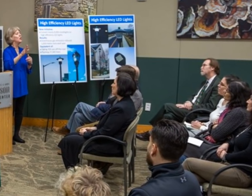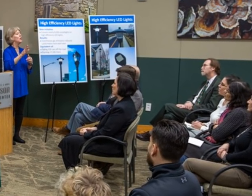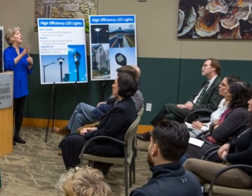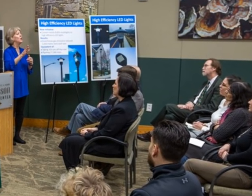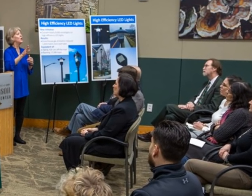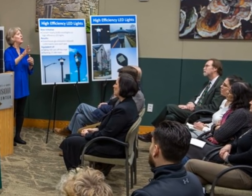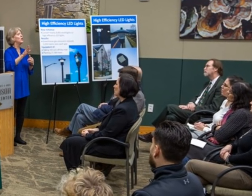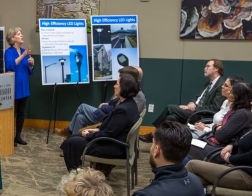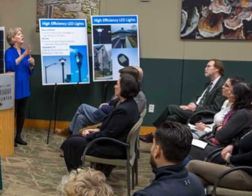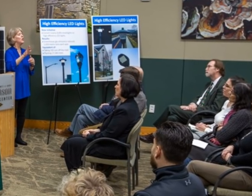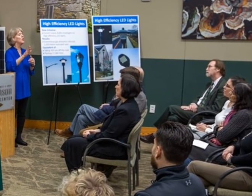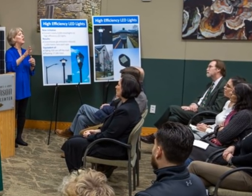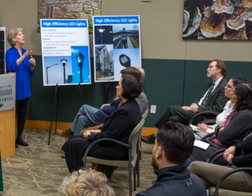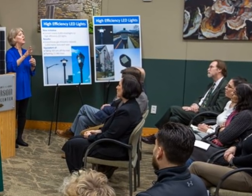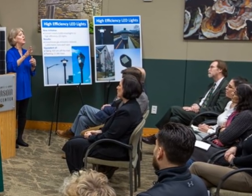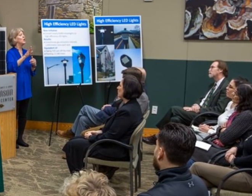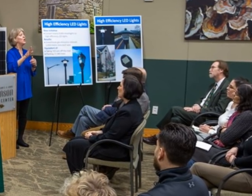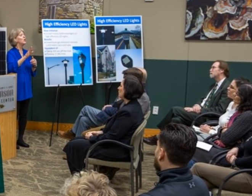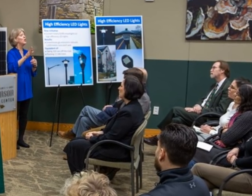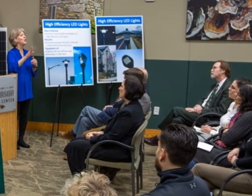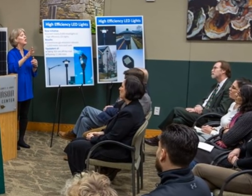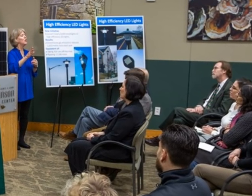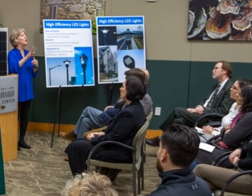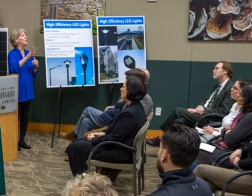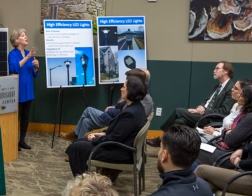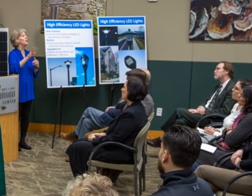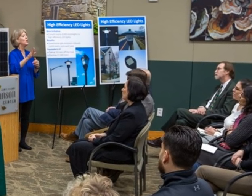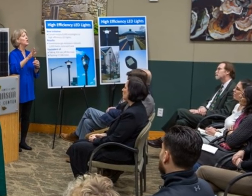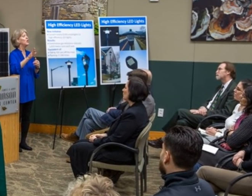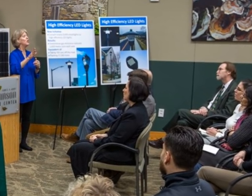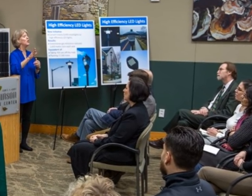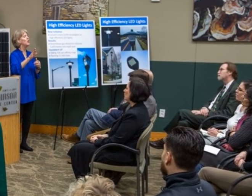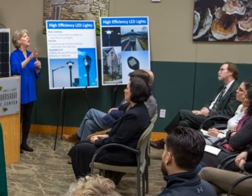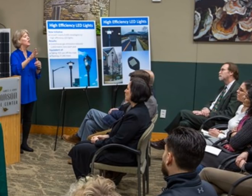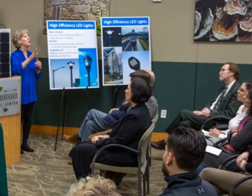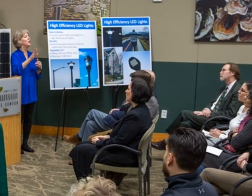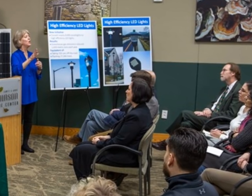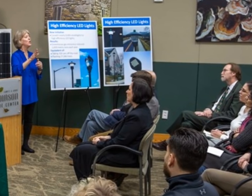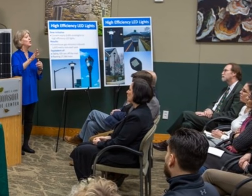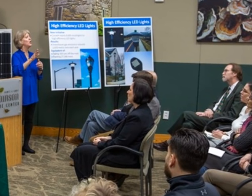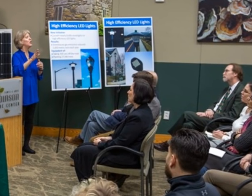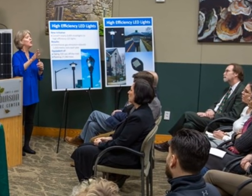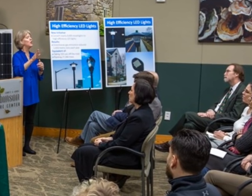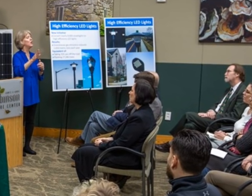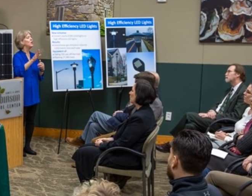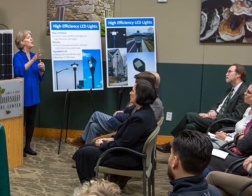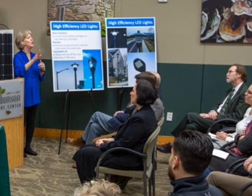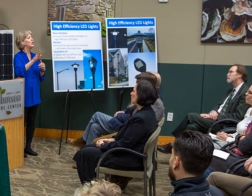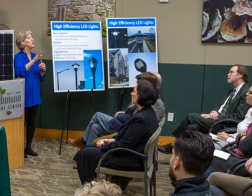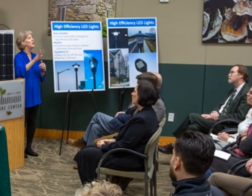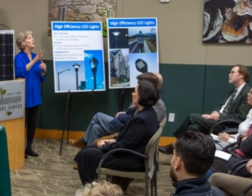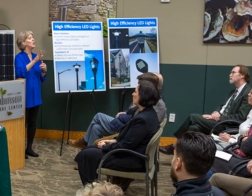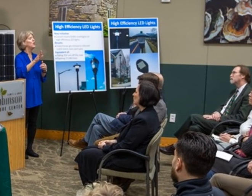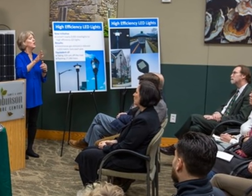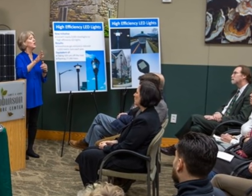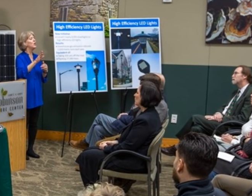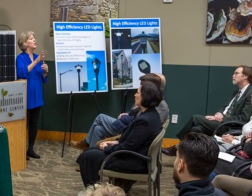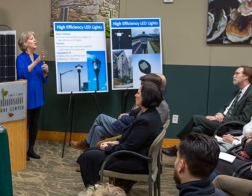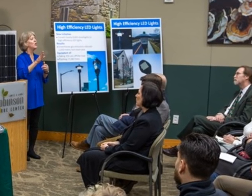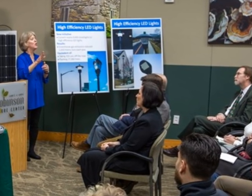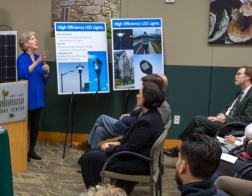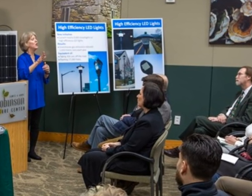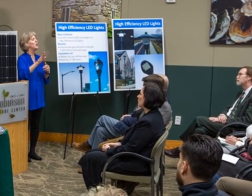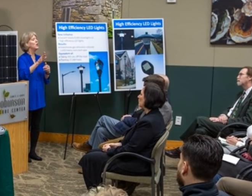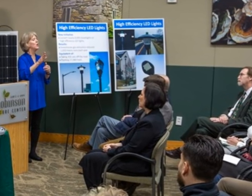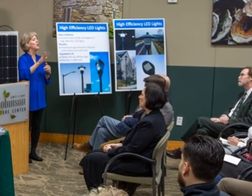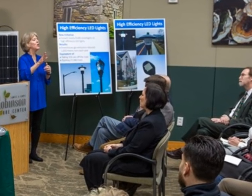to sign Howard County into the We Are Still In campaign. We Are Still In is